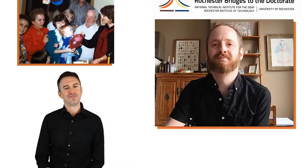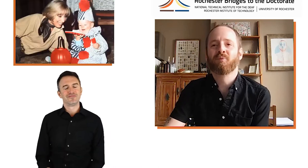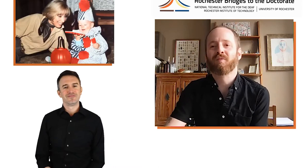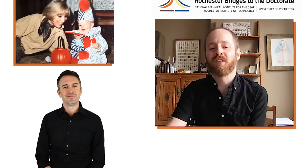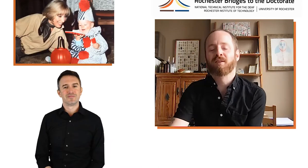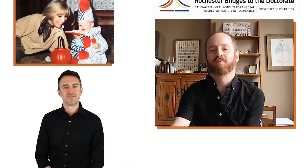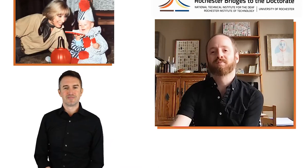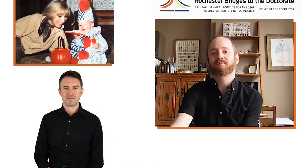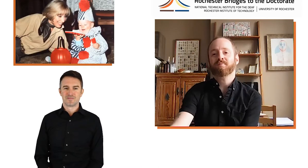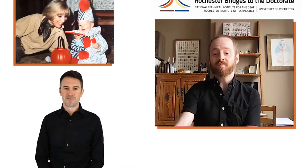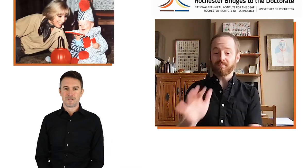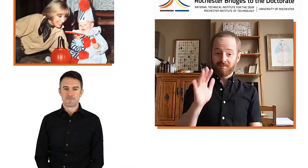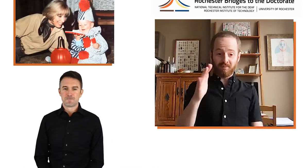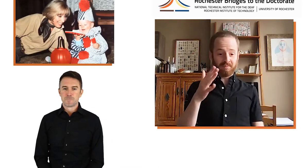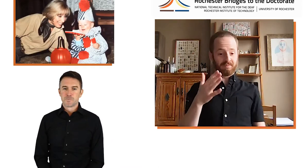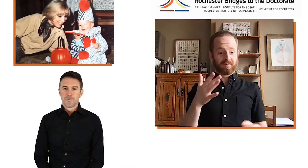Very interesting.